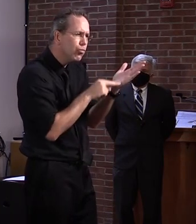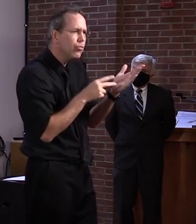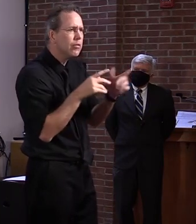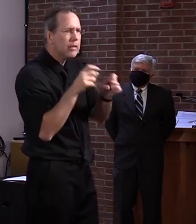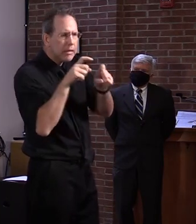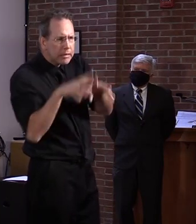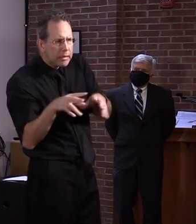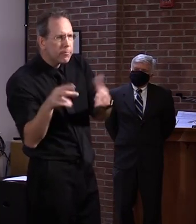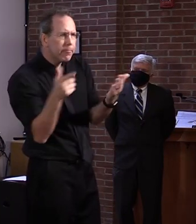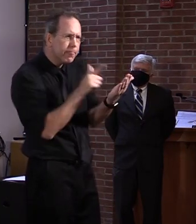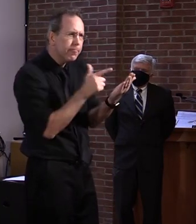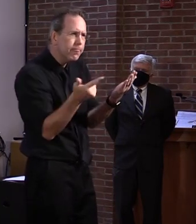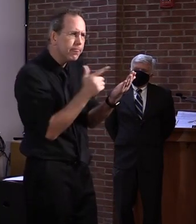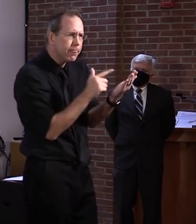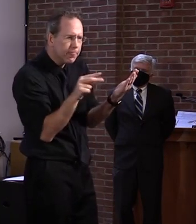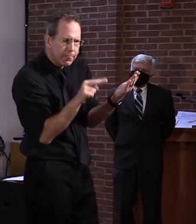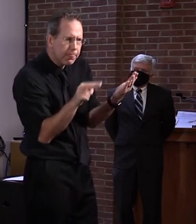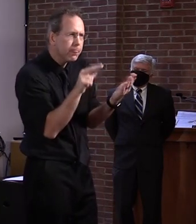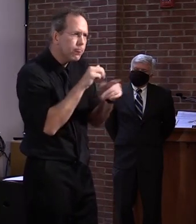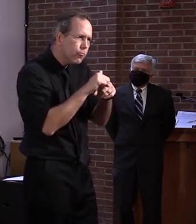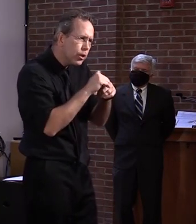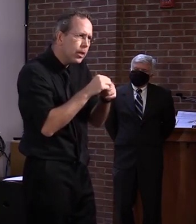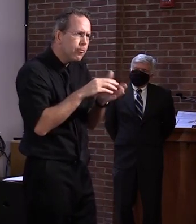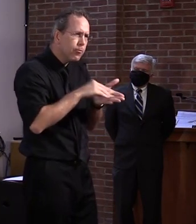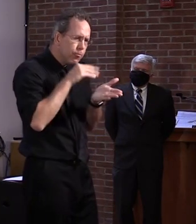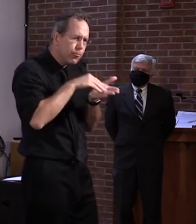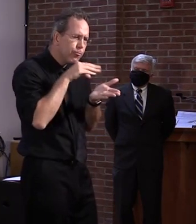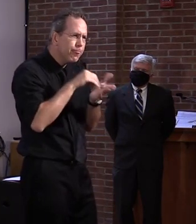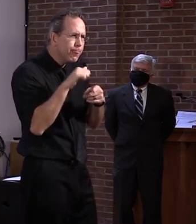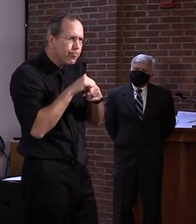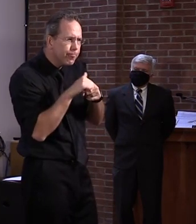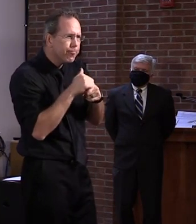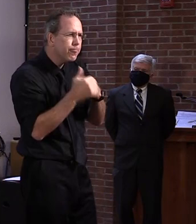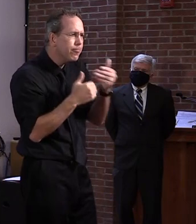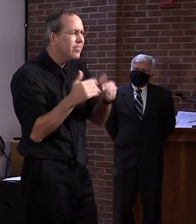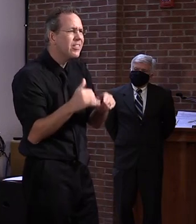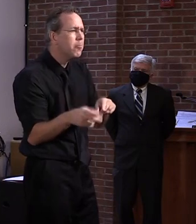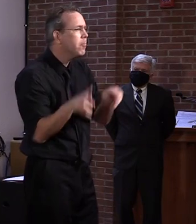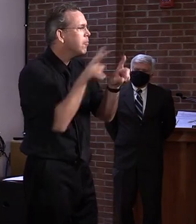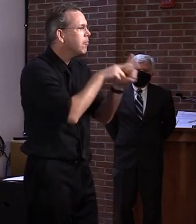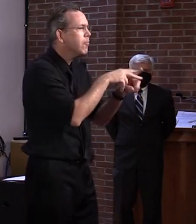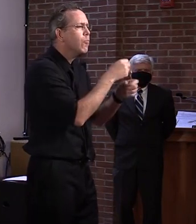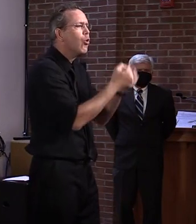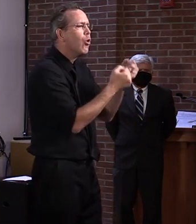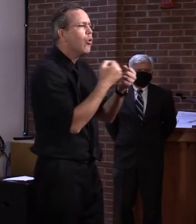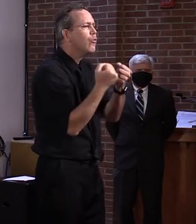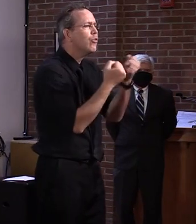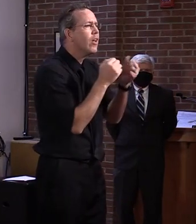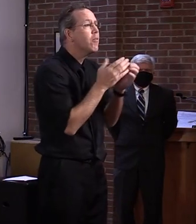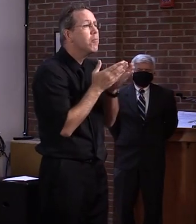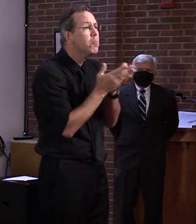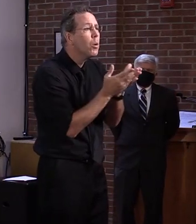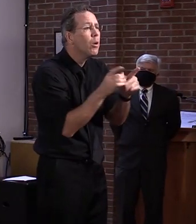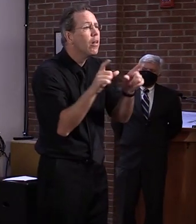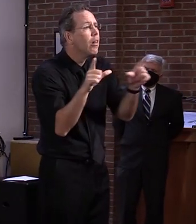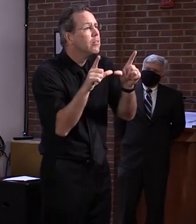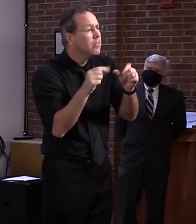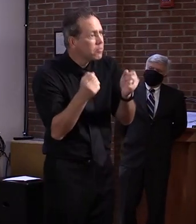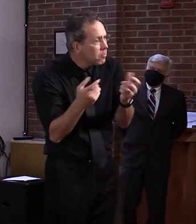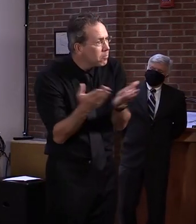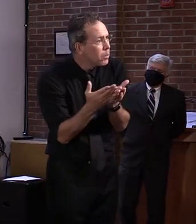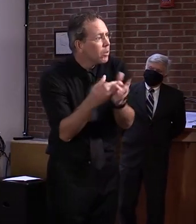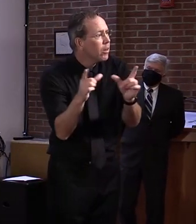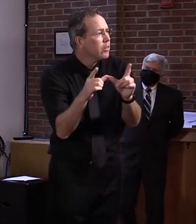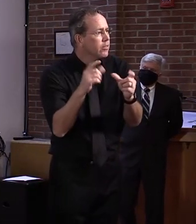than, um, practicing for your, um, boating, uh, license and being able to become proficient in that.